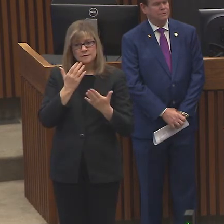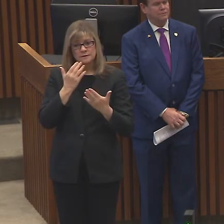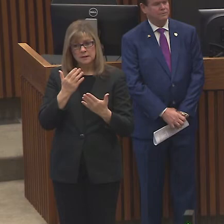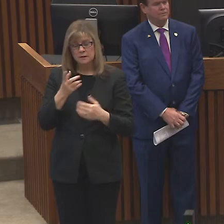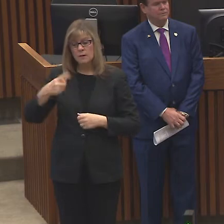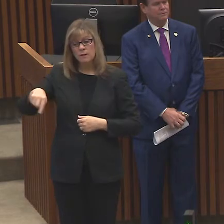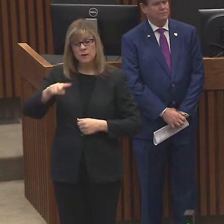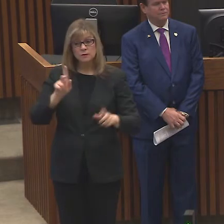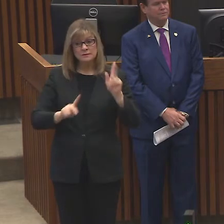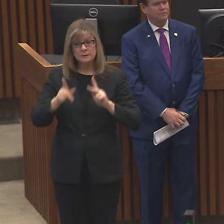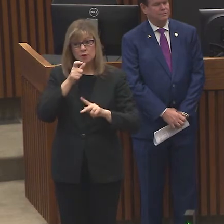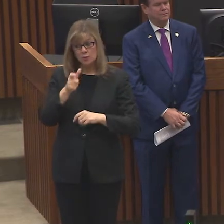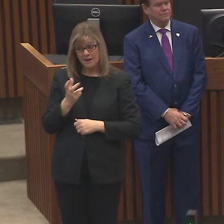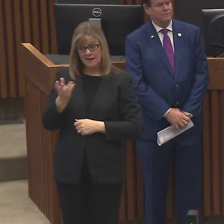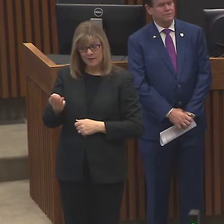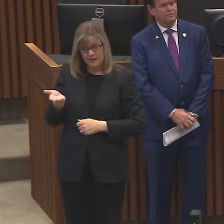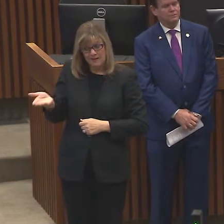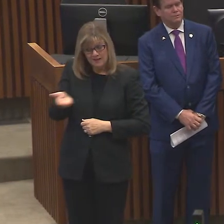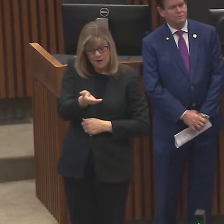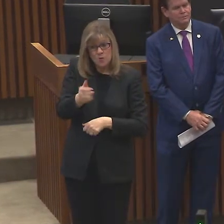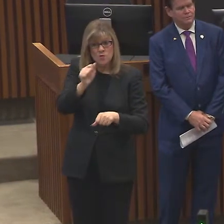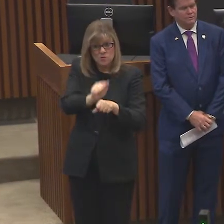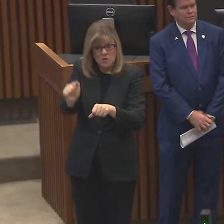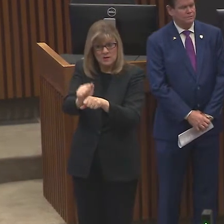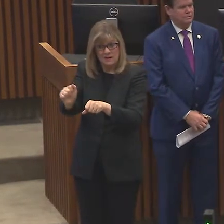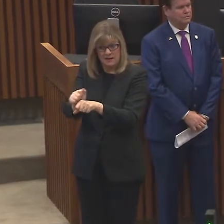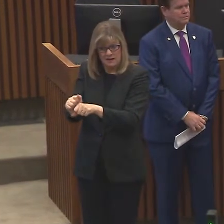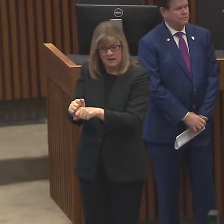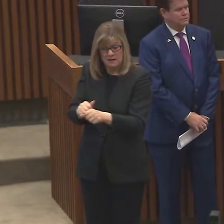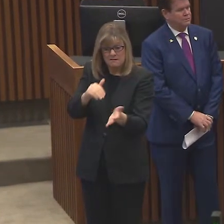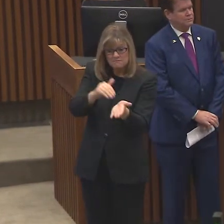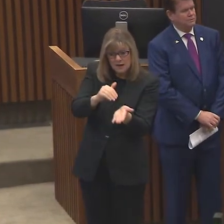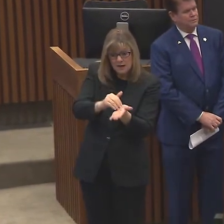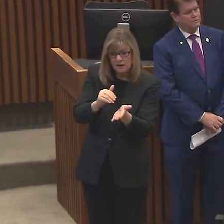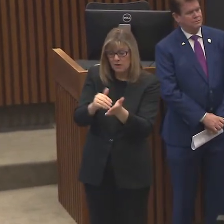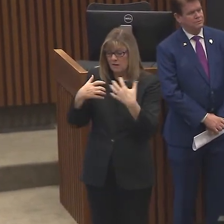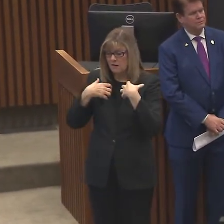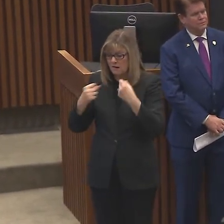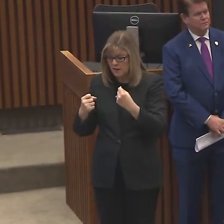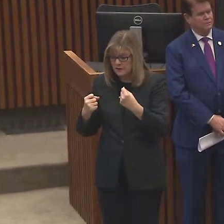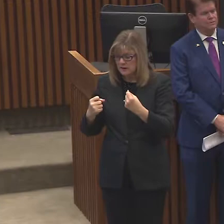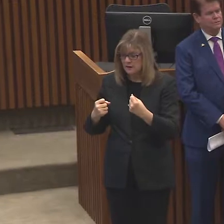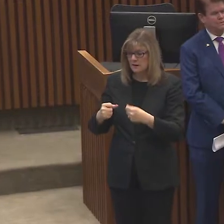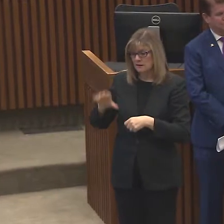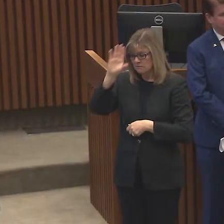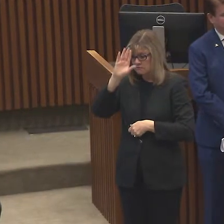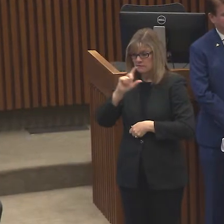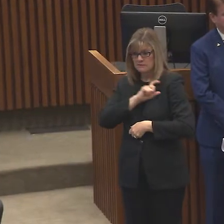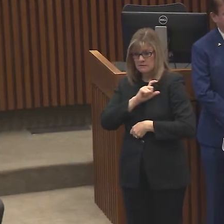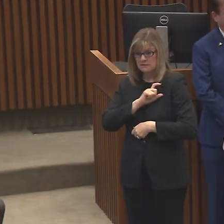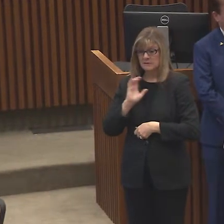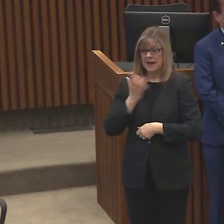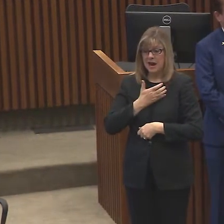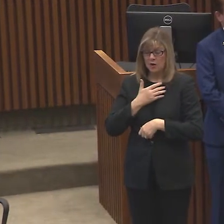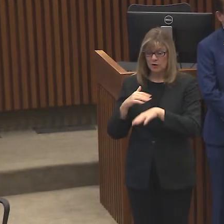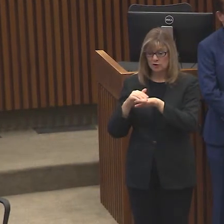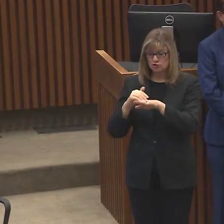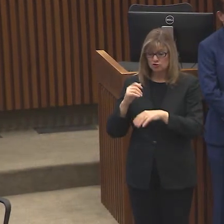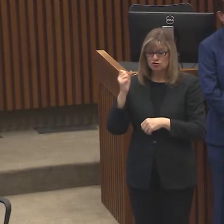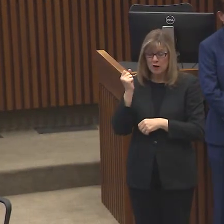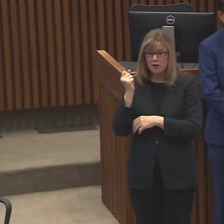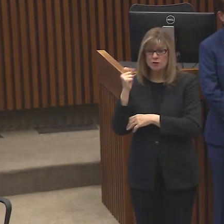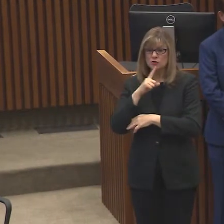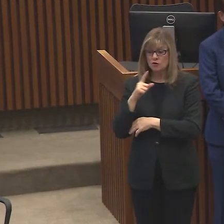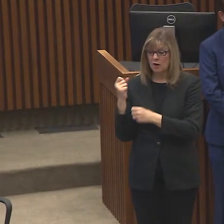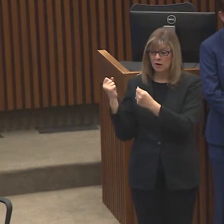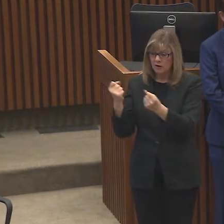on the front line in healthcare, in public safety, even the truckers, our first responders, even the truckers